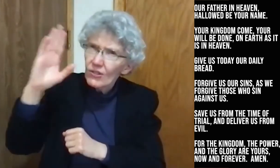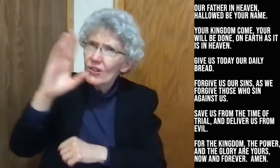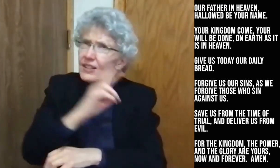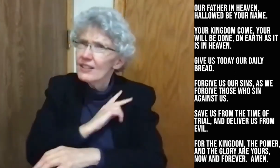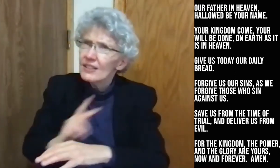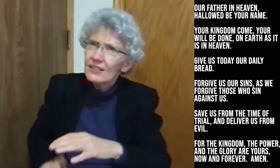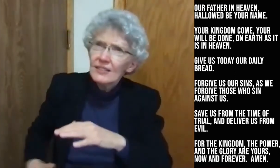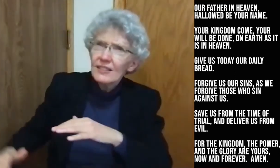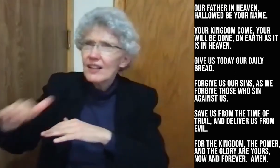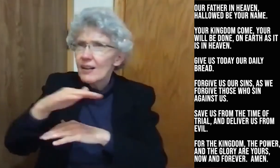You're